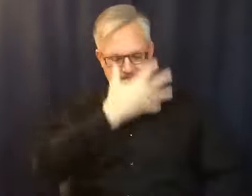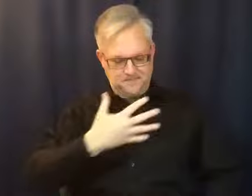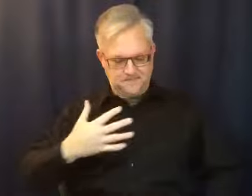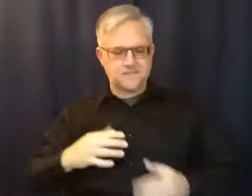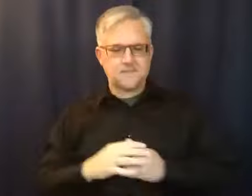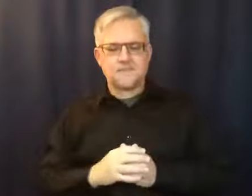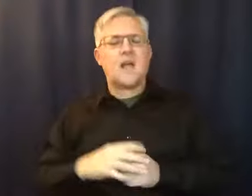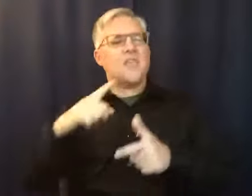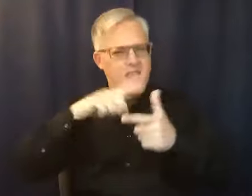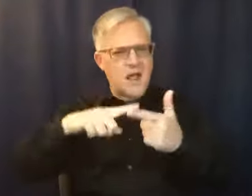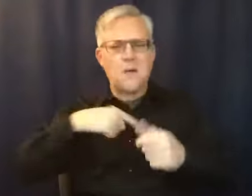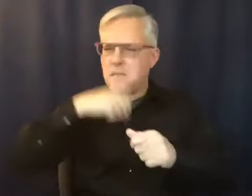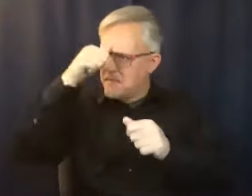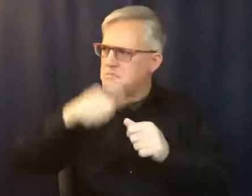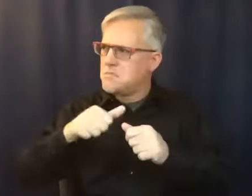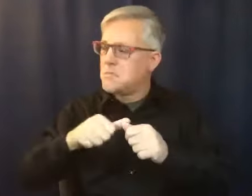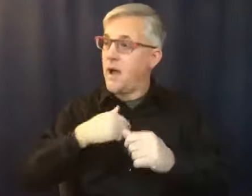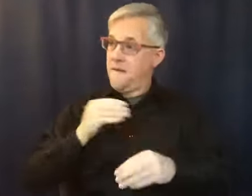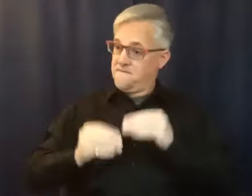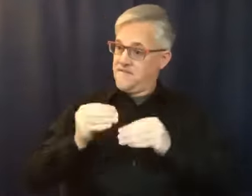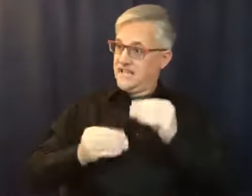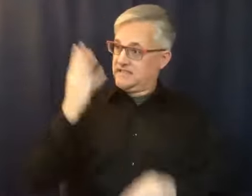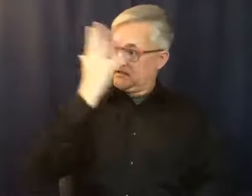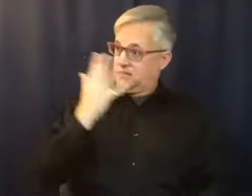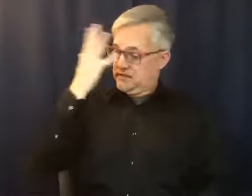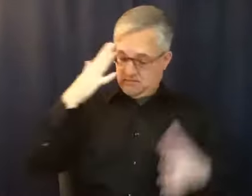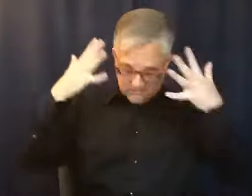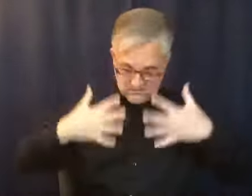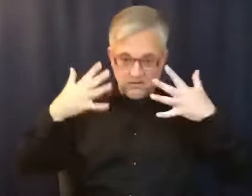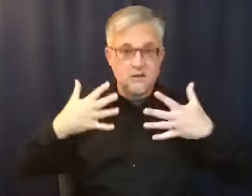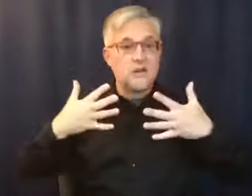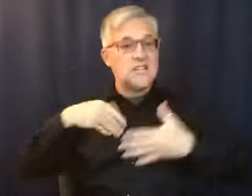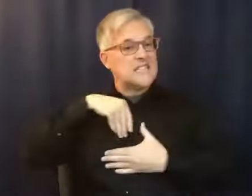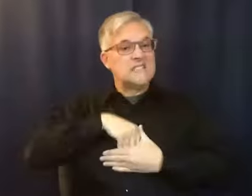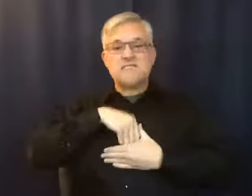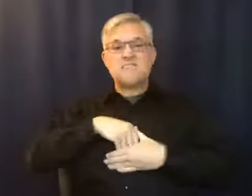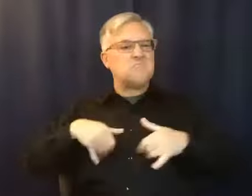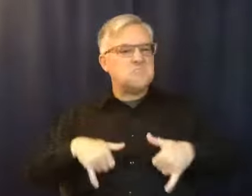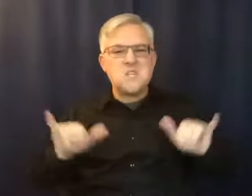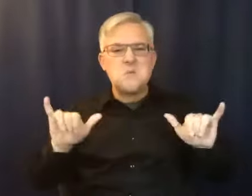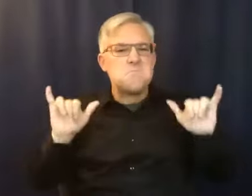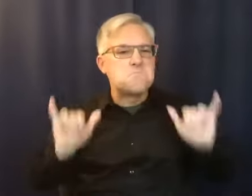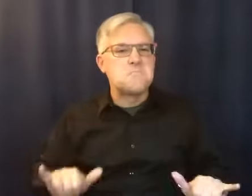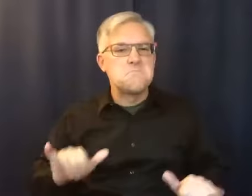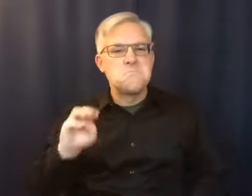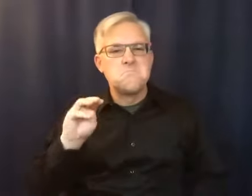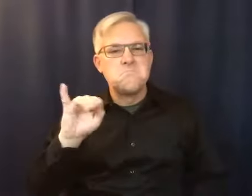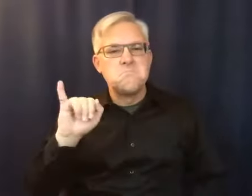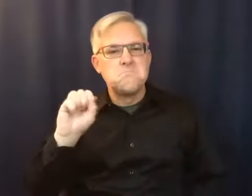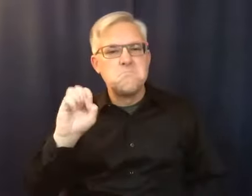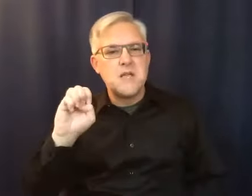I fixed the outside, I was still as miserable on the inside. And so what I had to do was accept